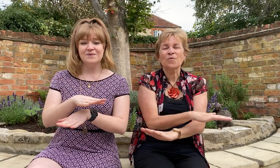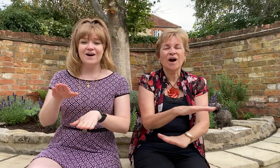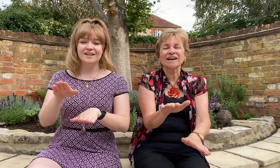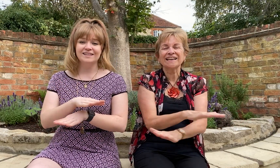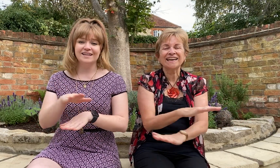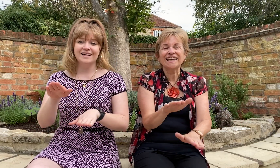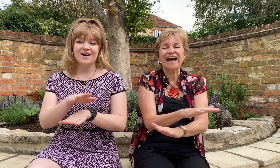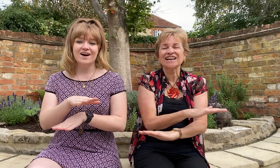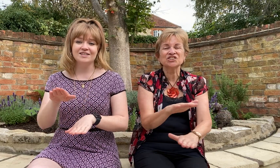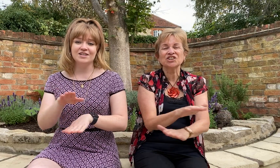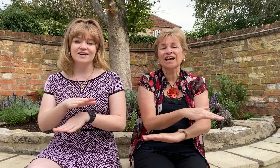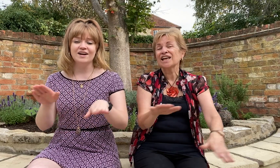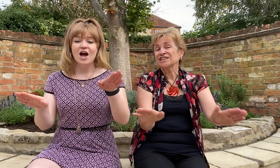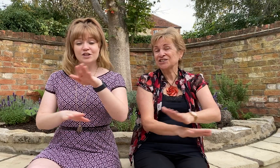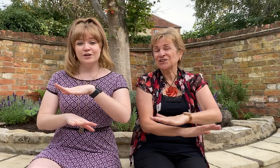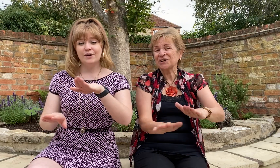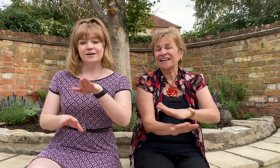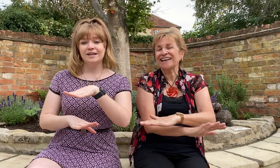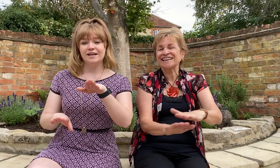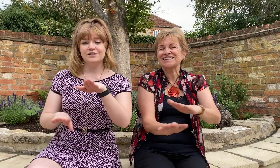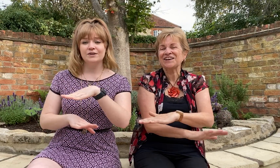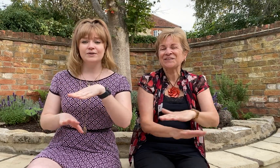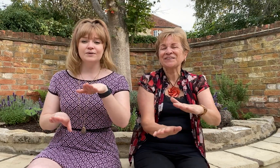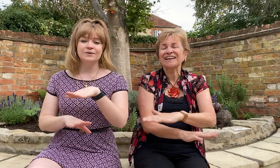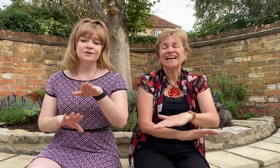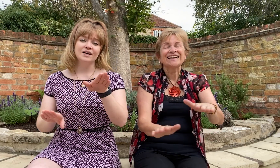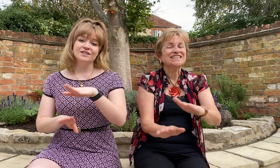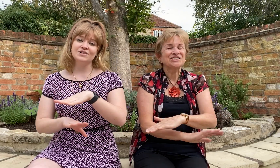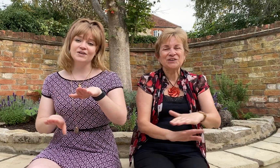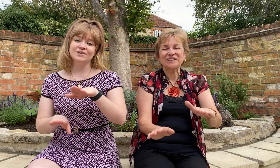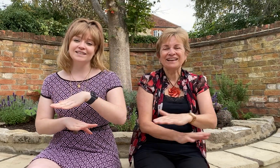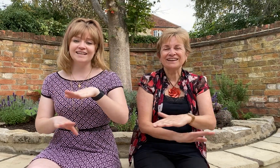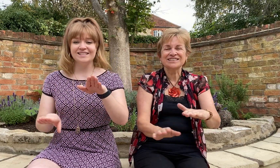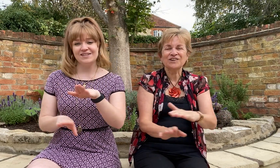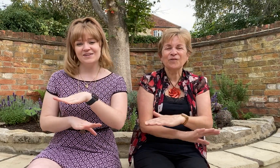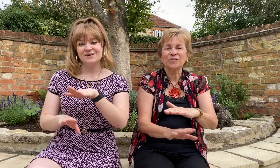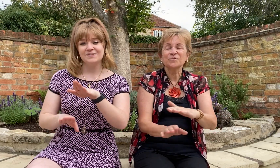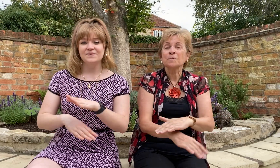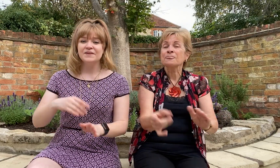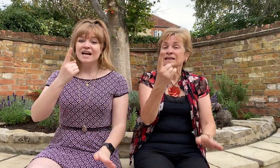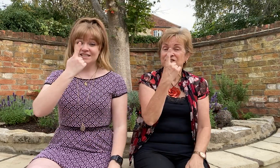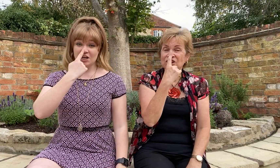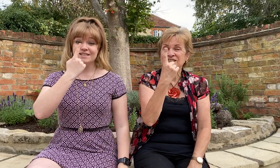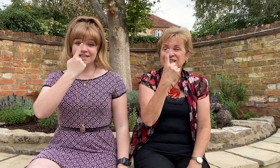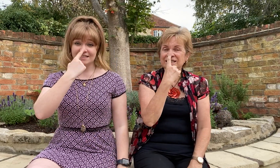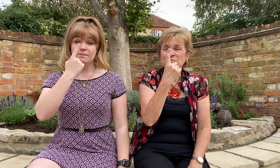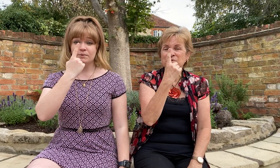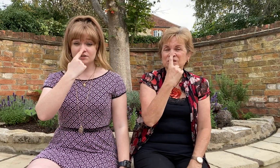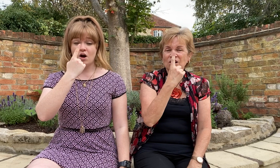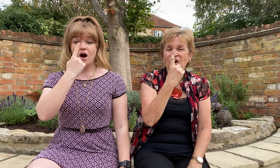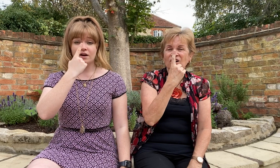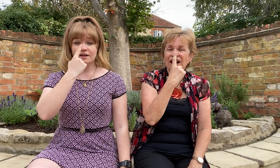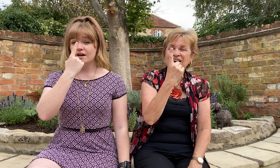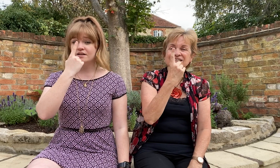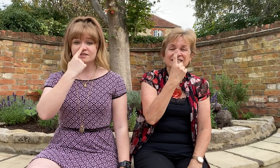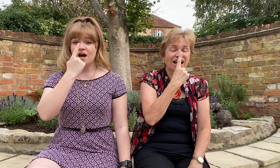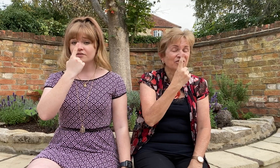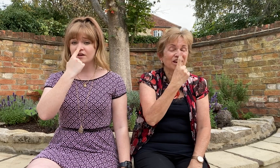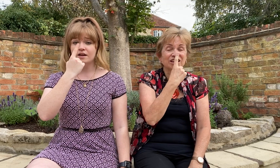Waddley Archer Doodly-doo, doodly-doo It's just a simple song, there's nothing